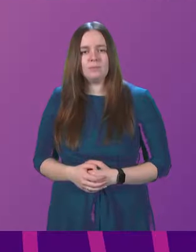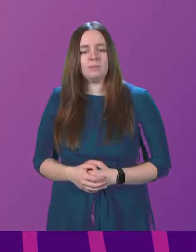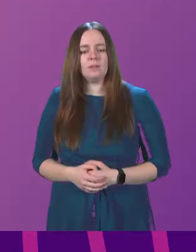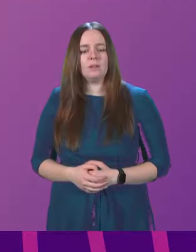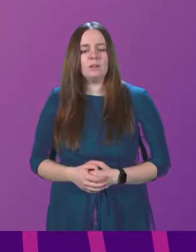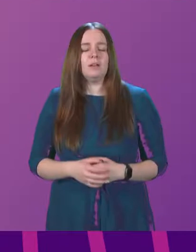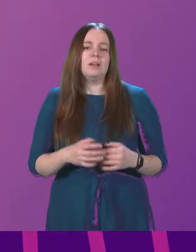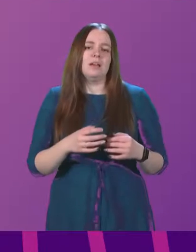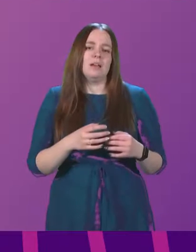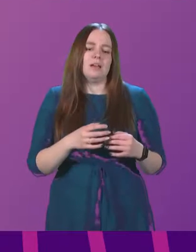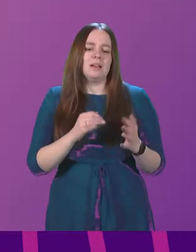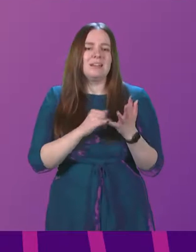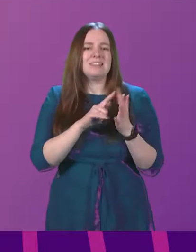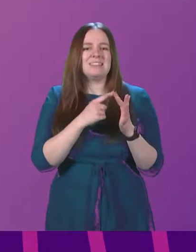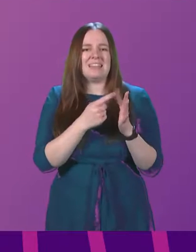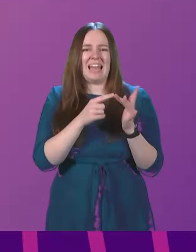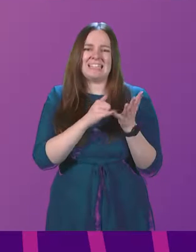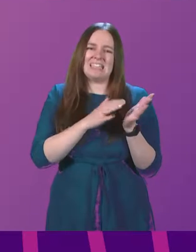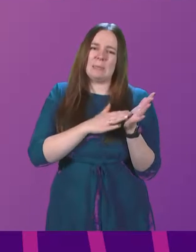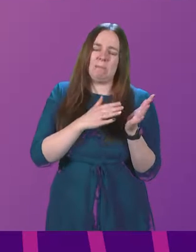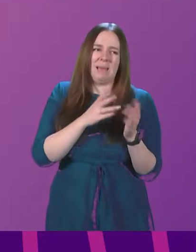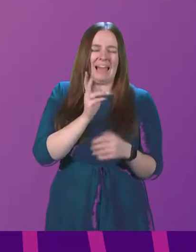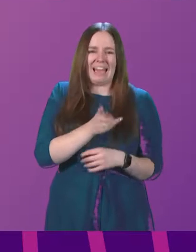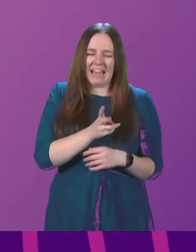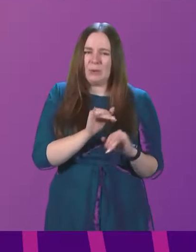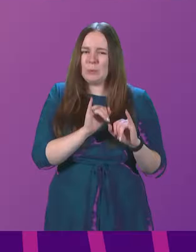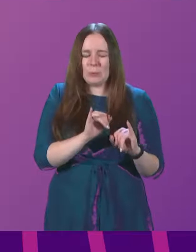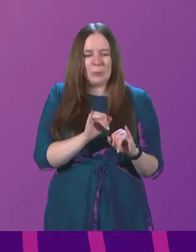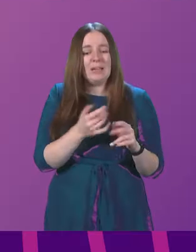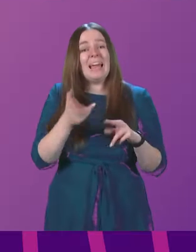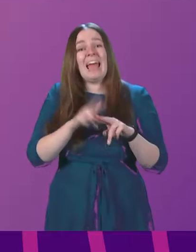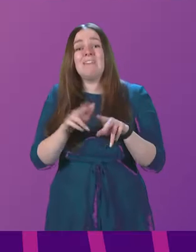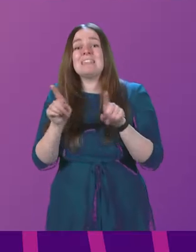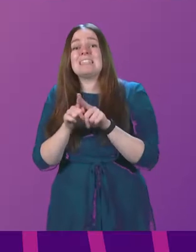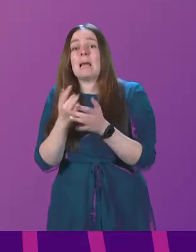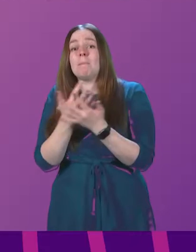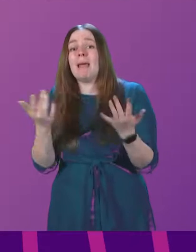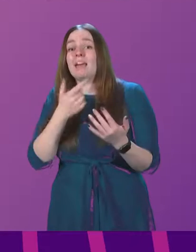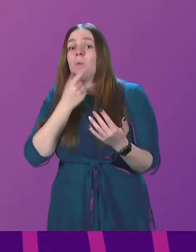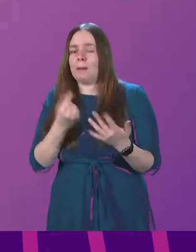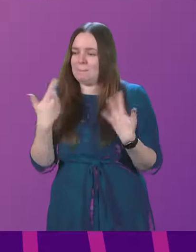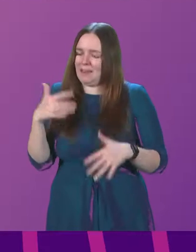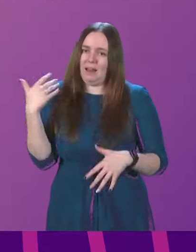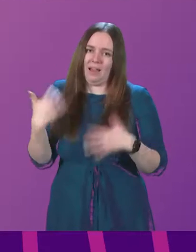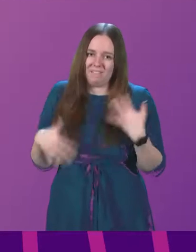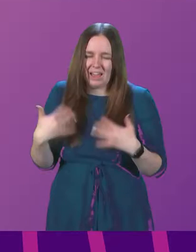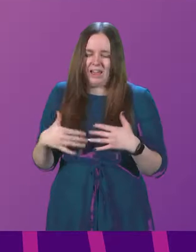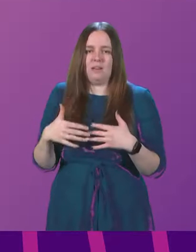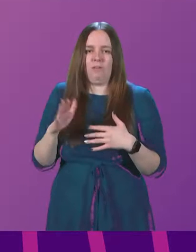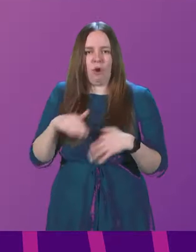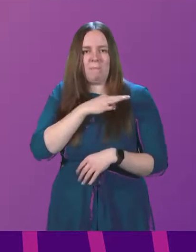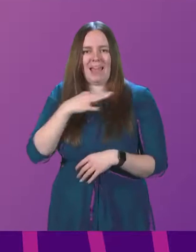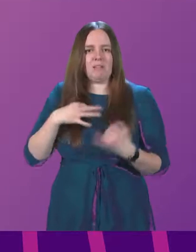Sexism rears its ugly head again in this debate. If the same amount of men were affected by an equivalent painful medical condition,